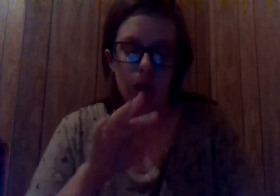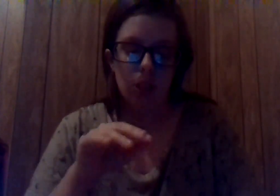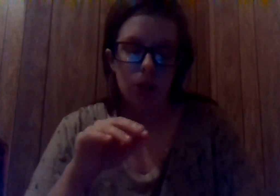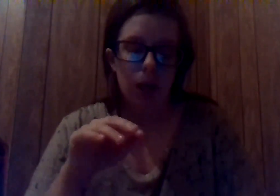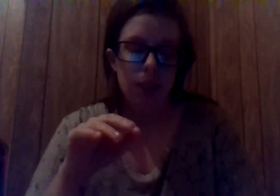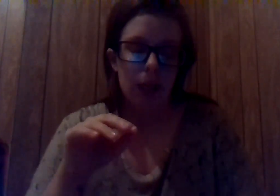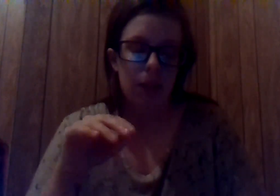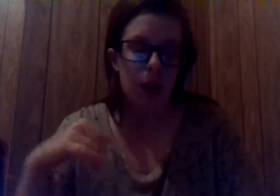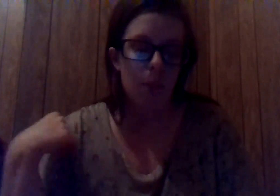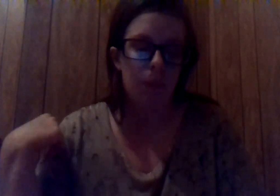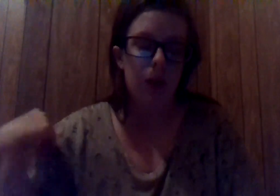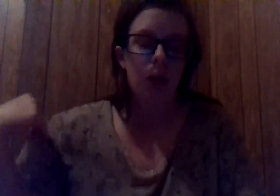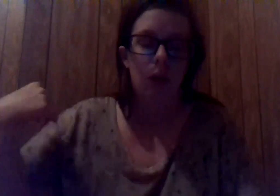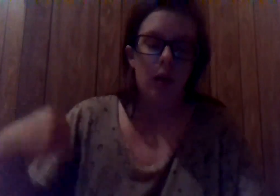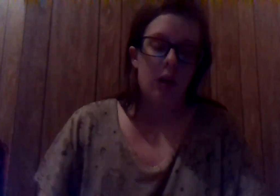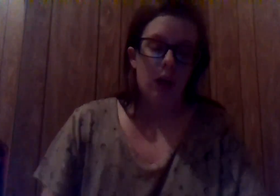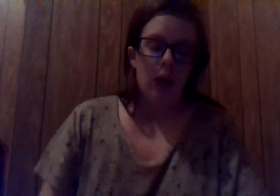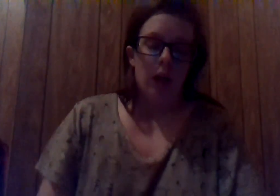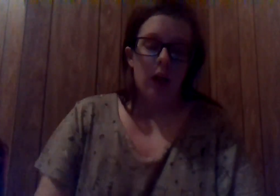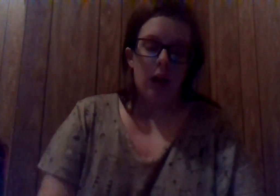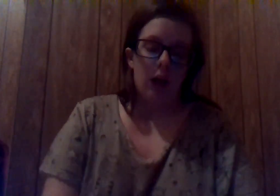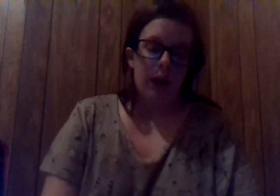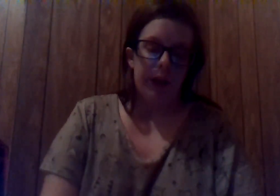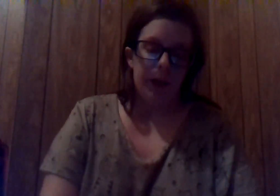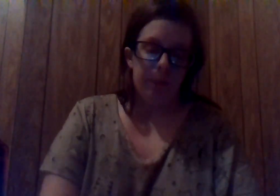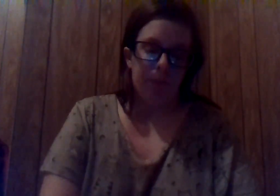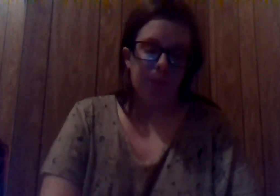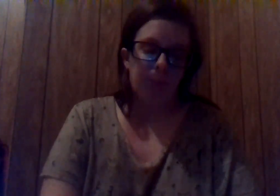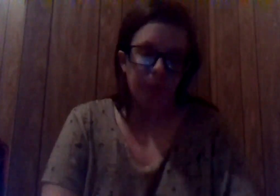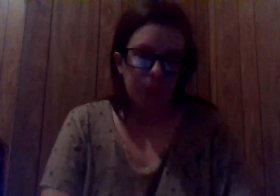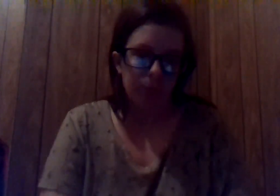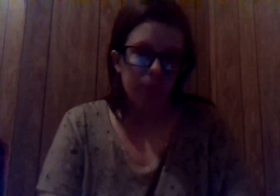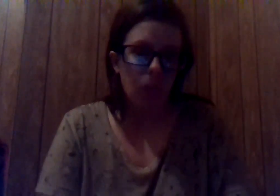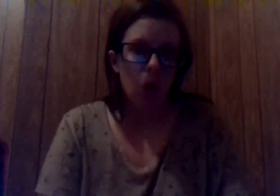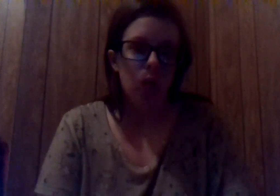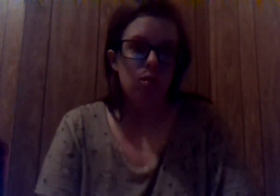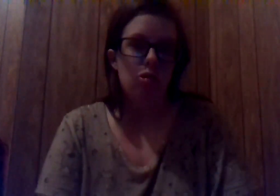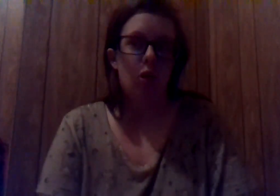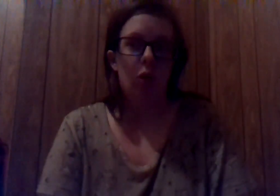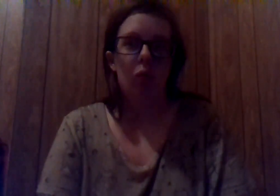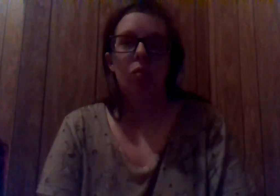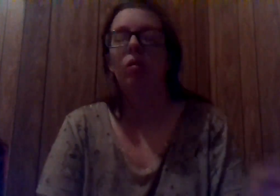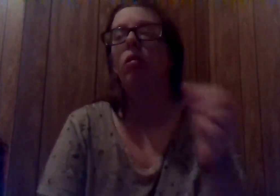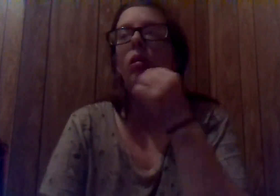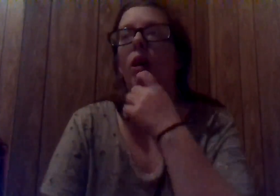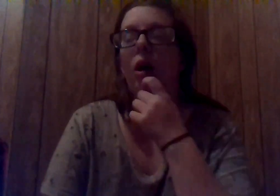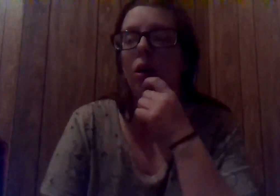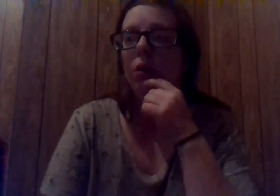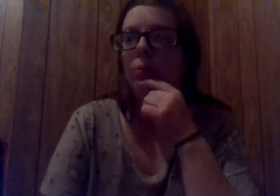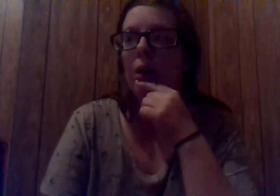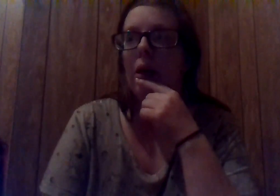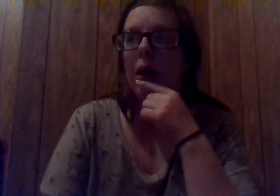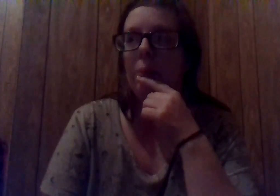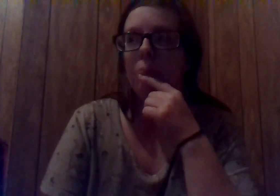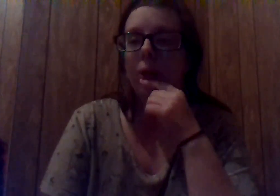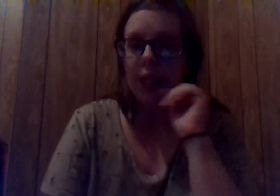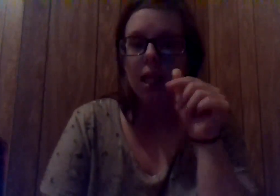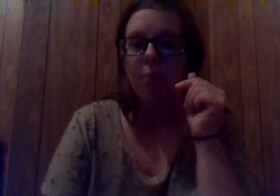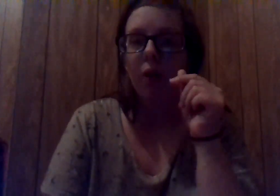guys to contact them. Um, so, um, like I said, I'm pretty